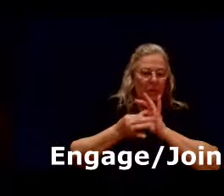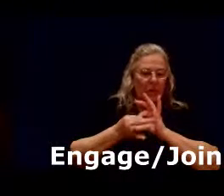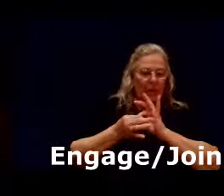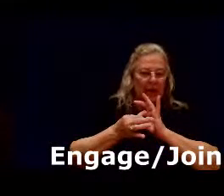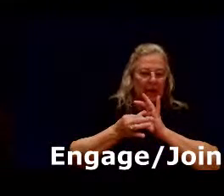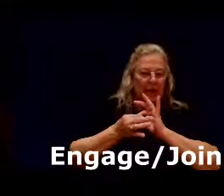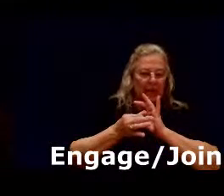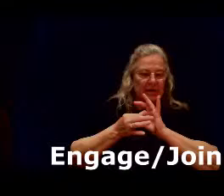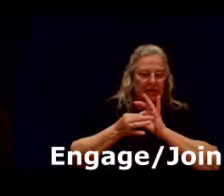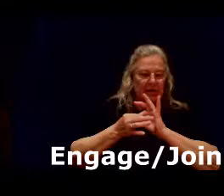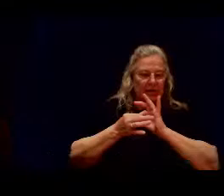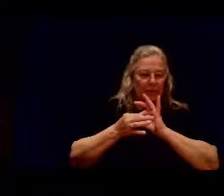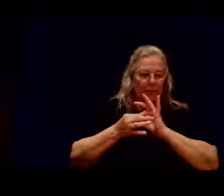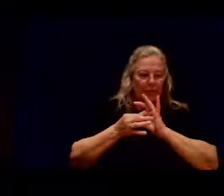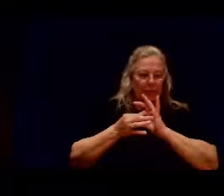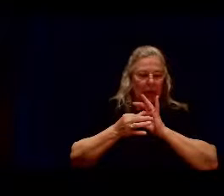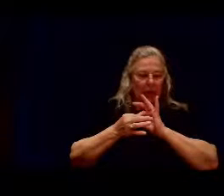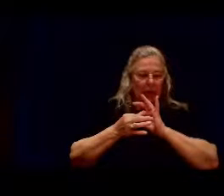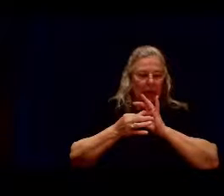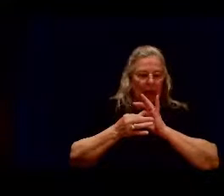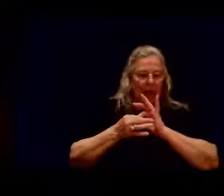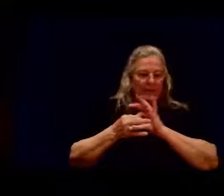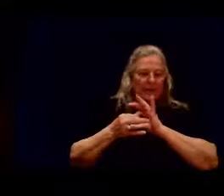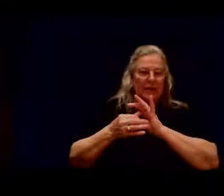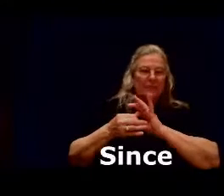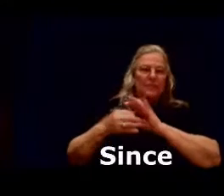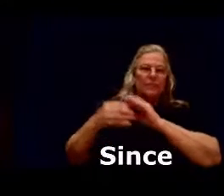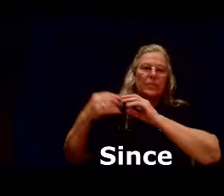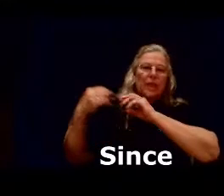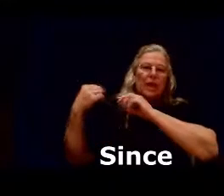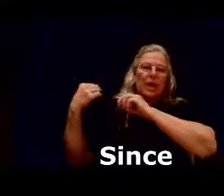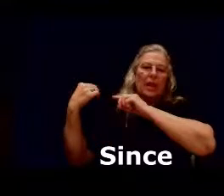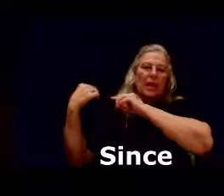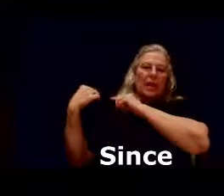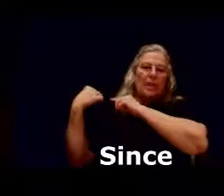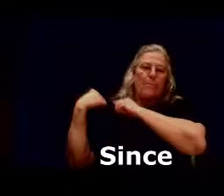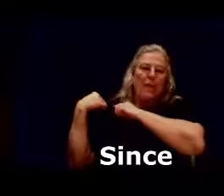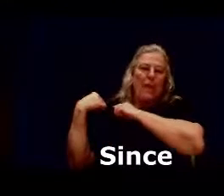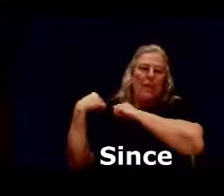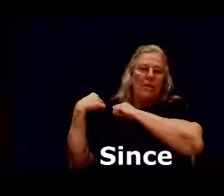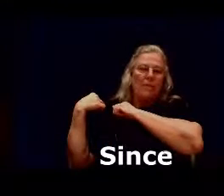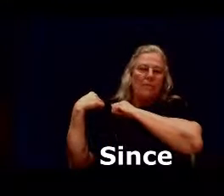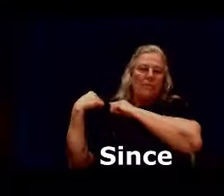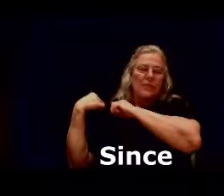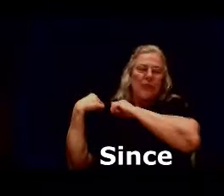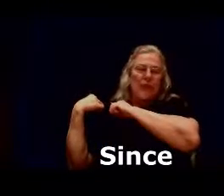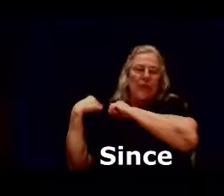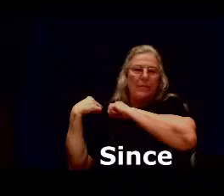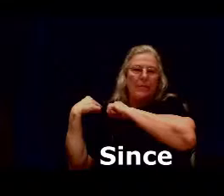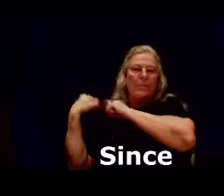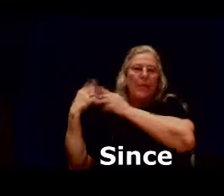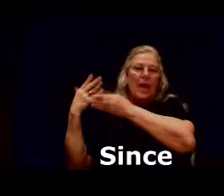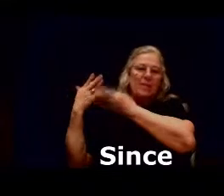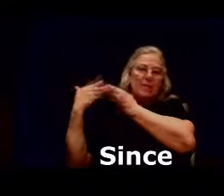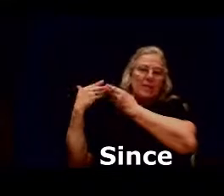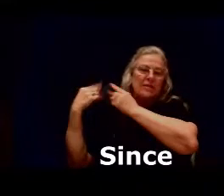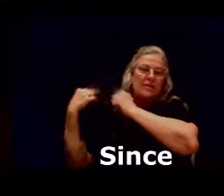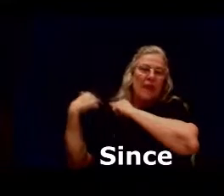connecting them together sense back it happened in the past and that's the